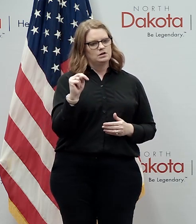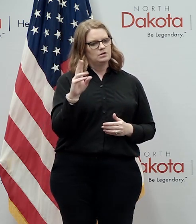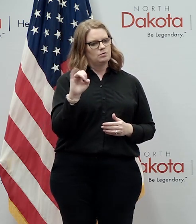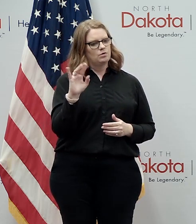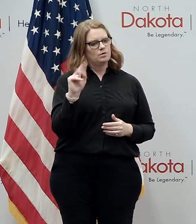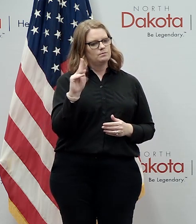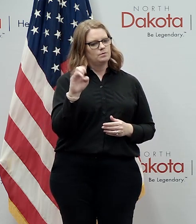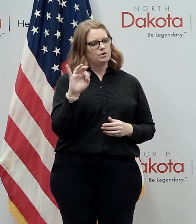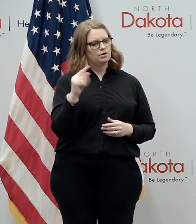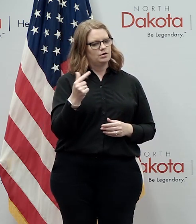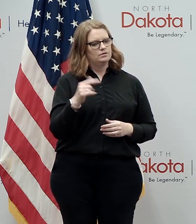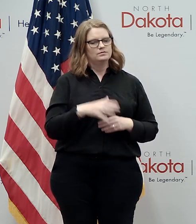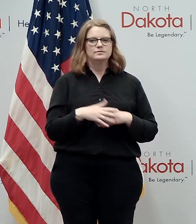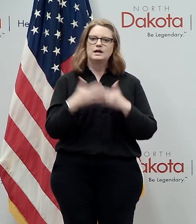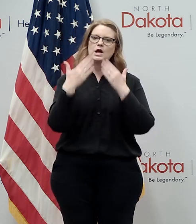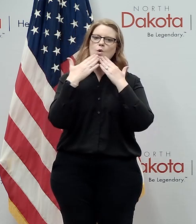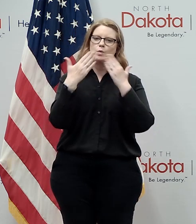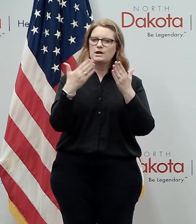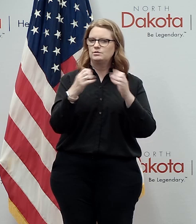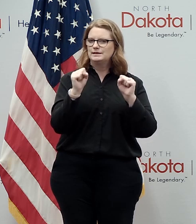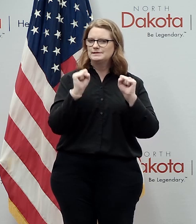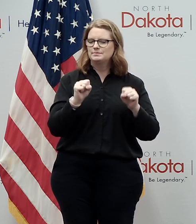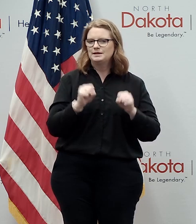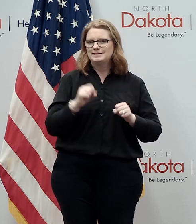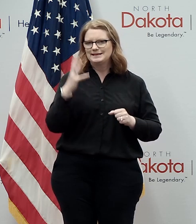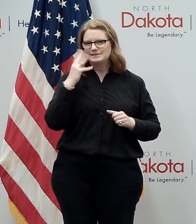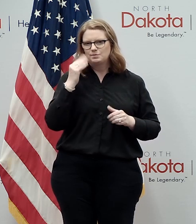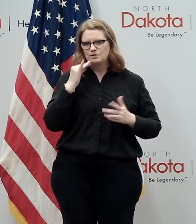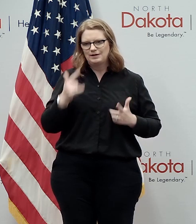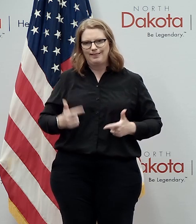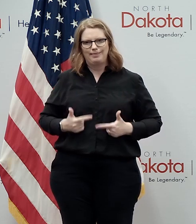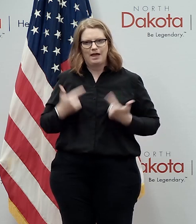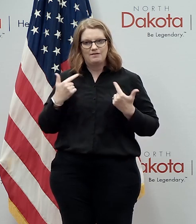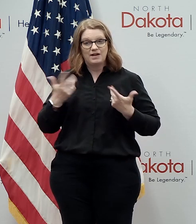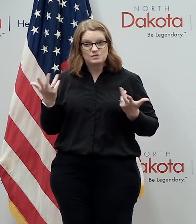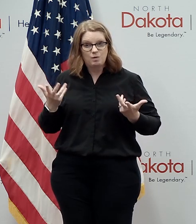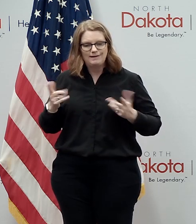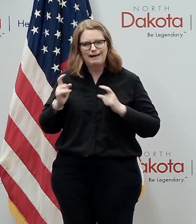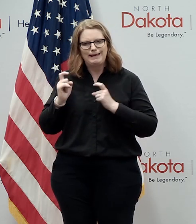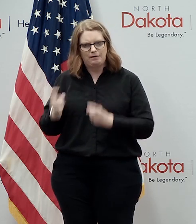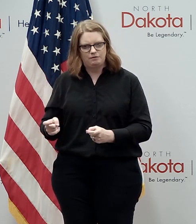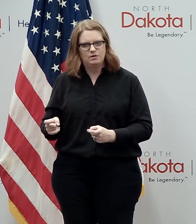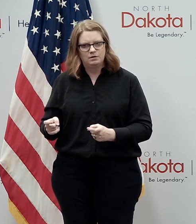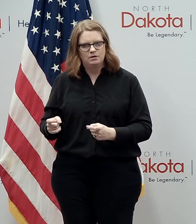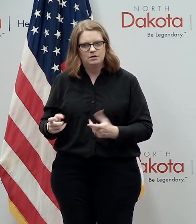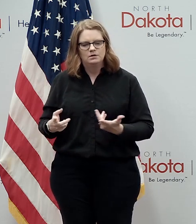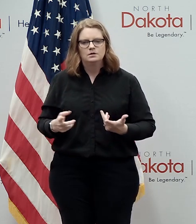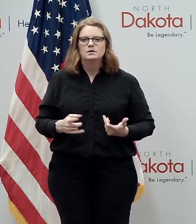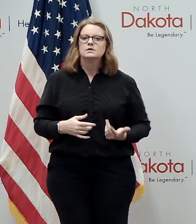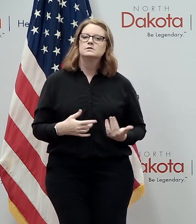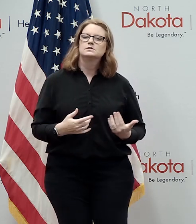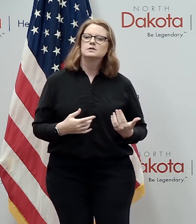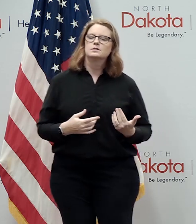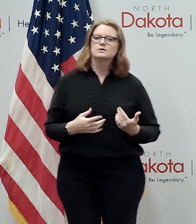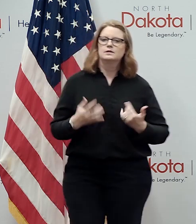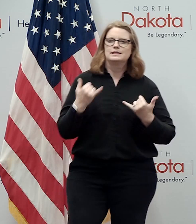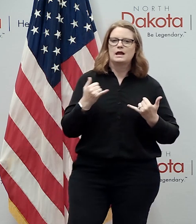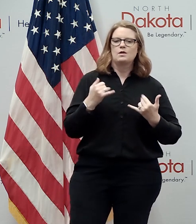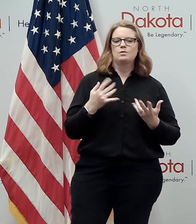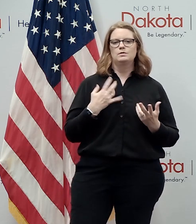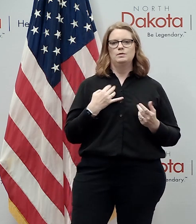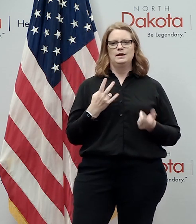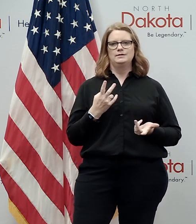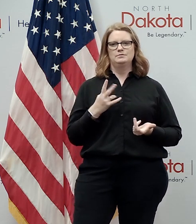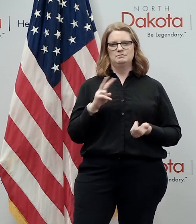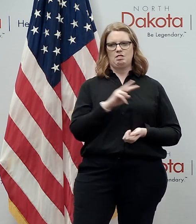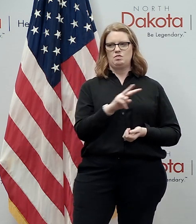said gratitude is the ability to experience life as a gift and i i think when we take a look at north dakota